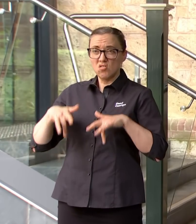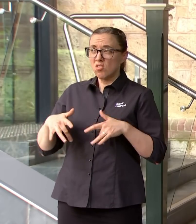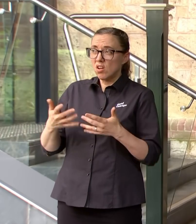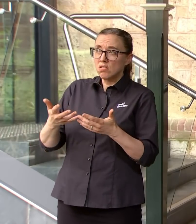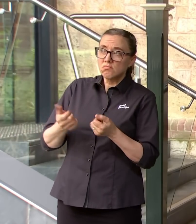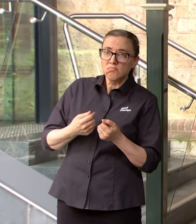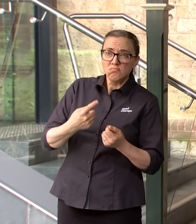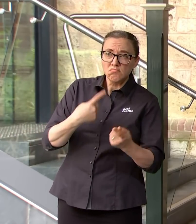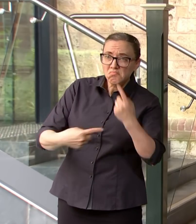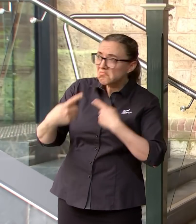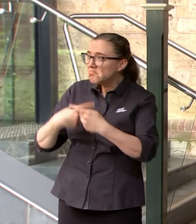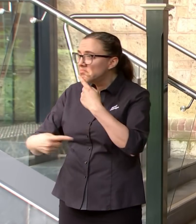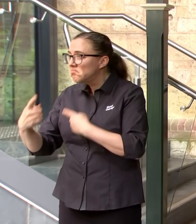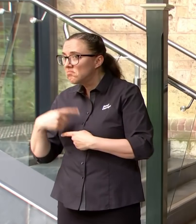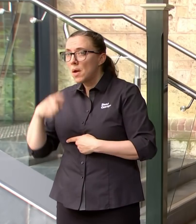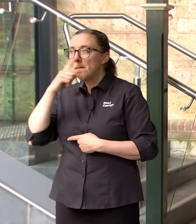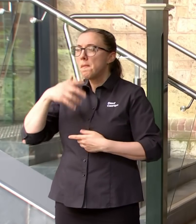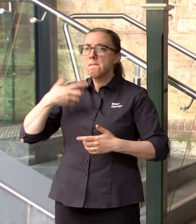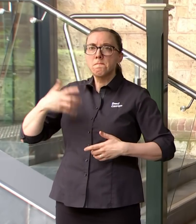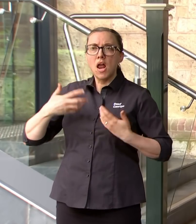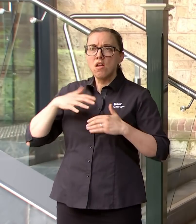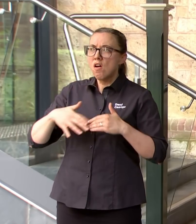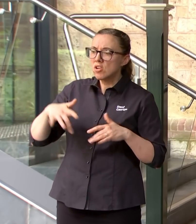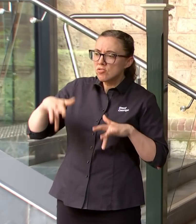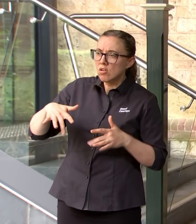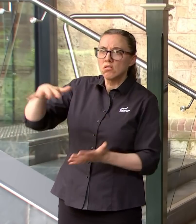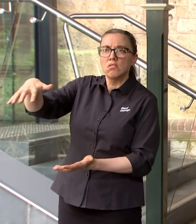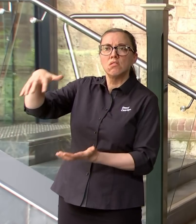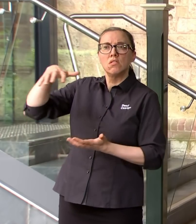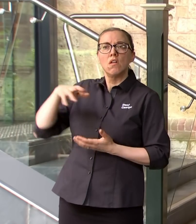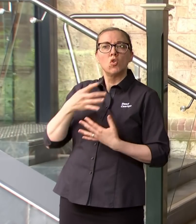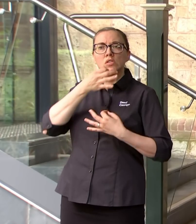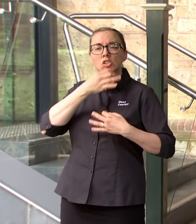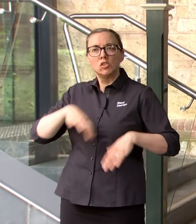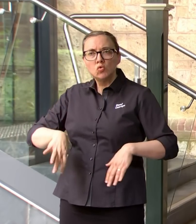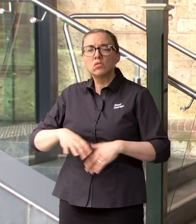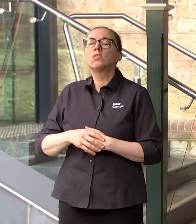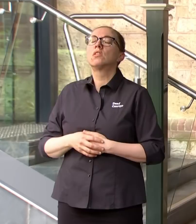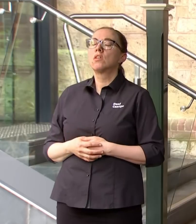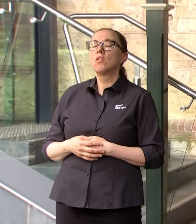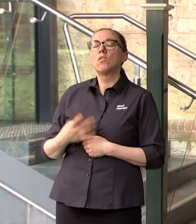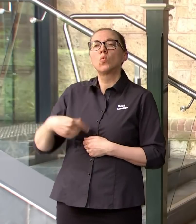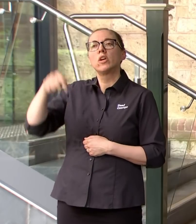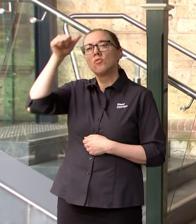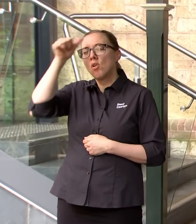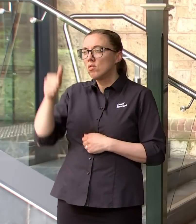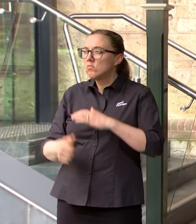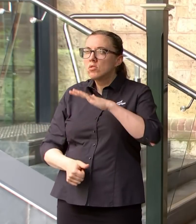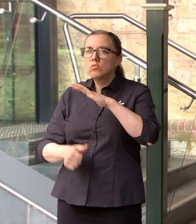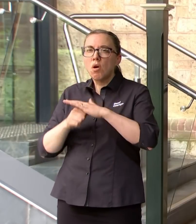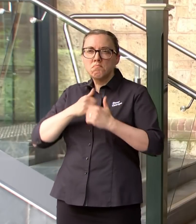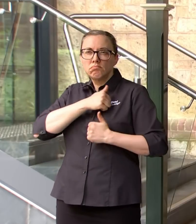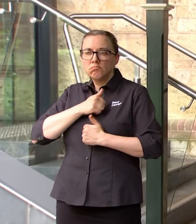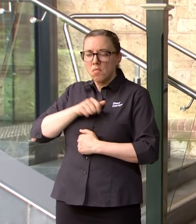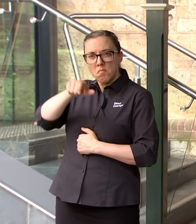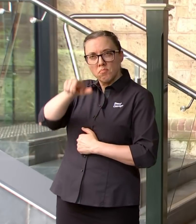suggest that there are any hold-ups whatsoever Lieutenant General John Fruin we spoke to yesterday he said we've got two million